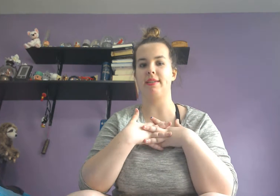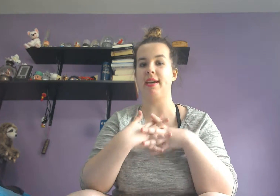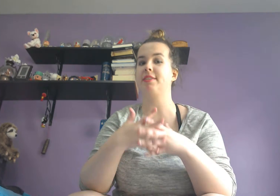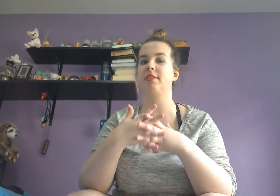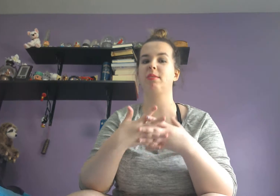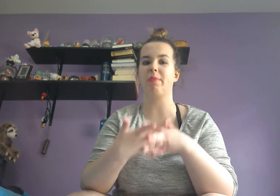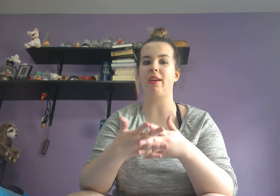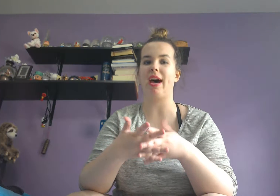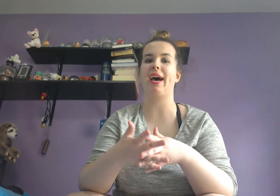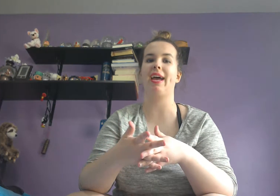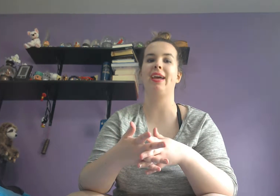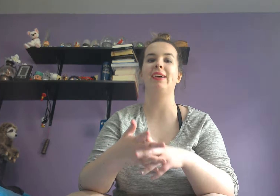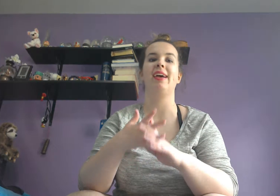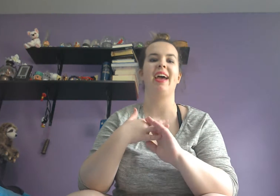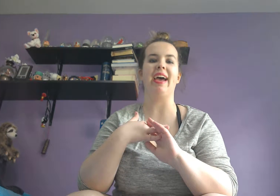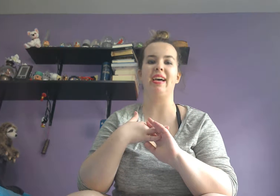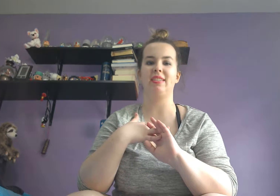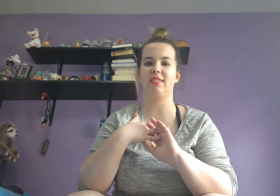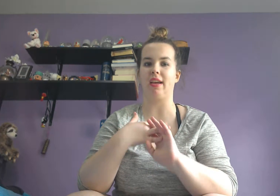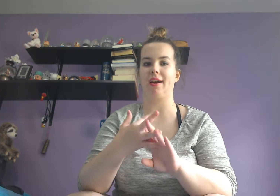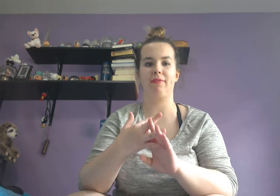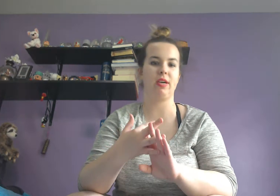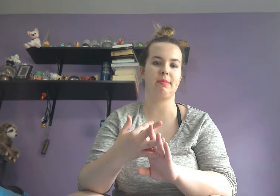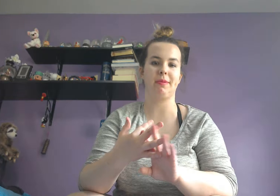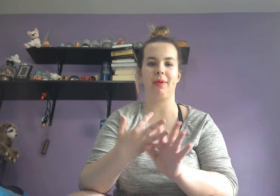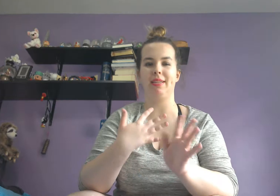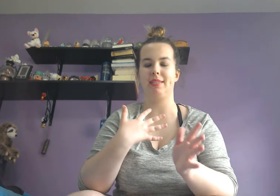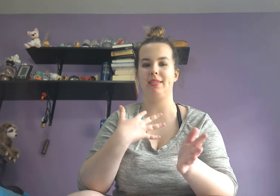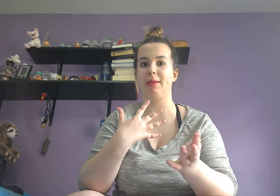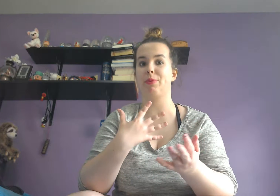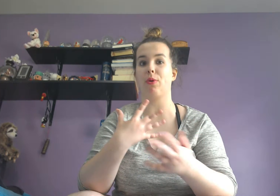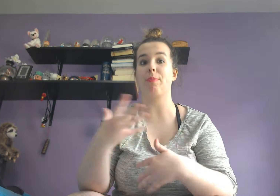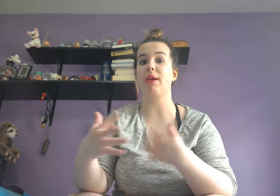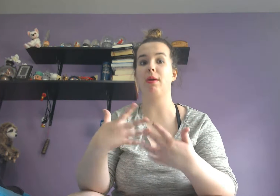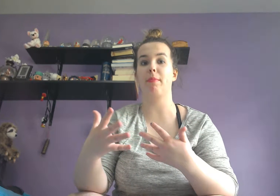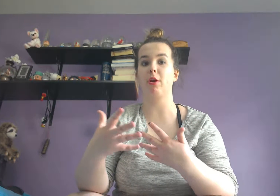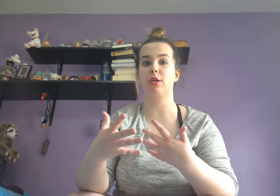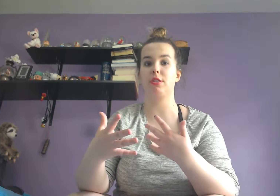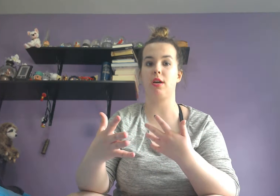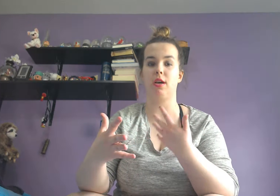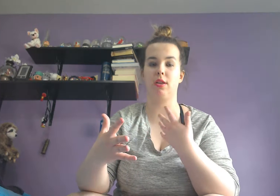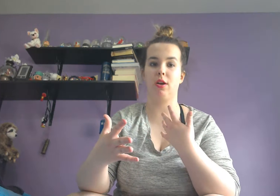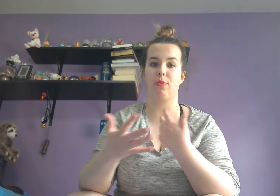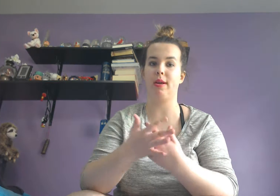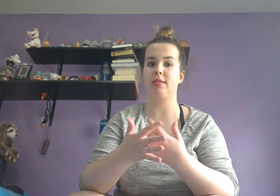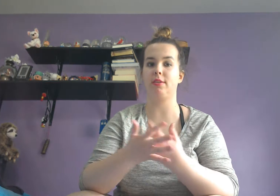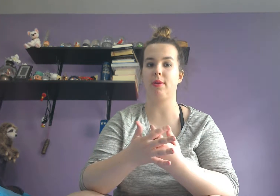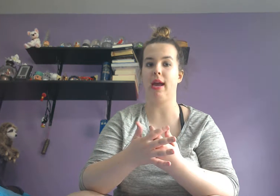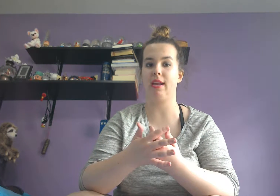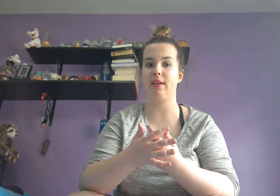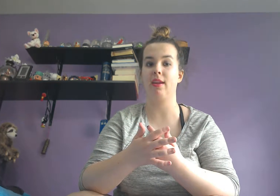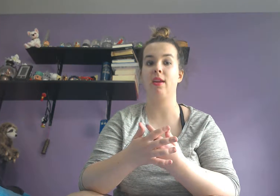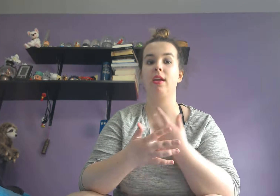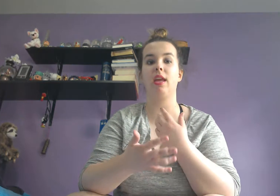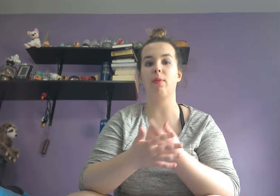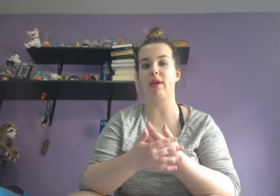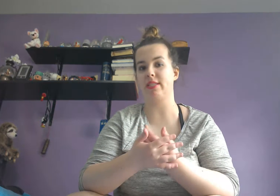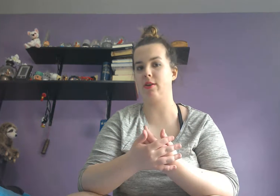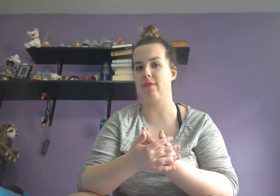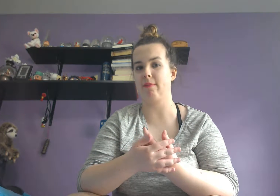tensions run high as conflicts between Team Scorpion emerge on their quest to try and get rescued from